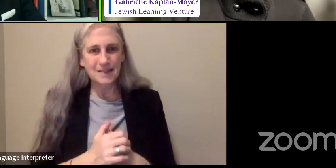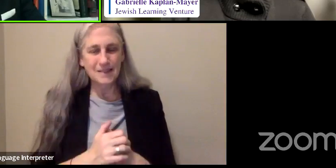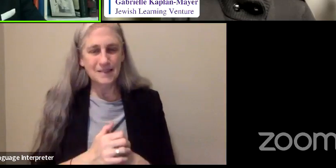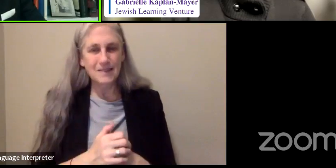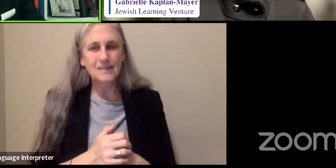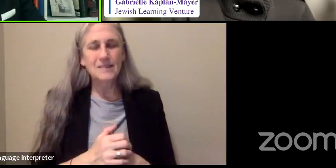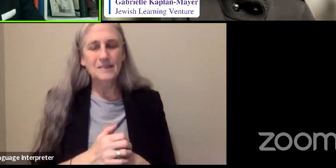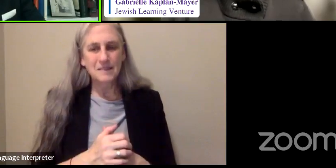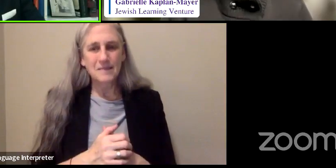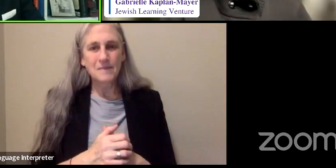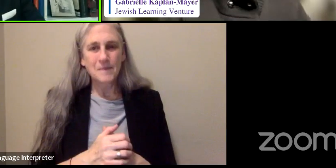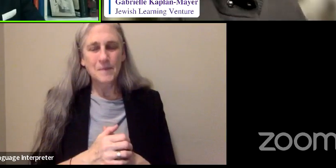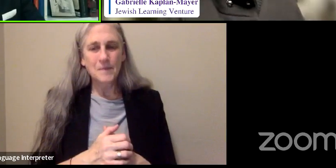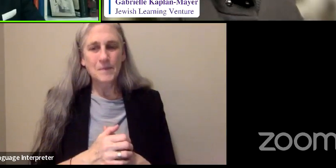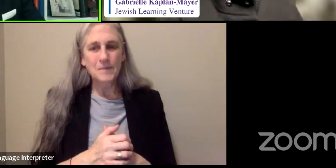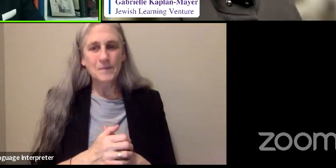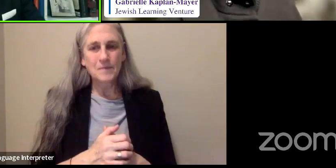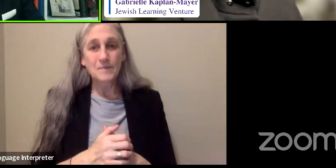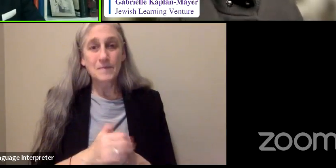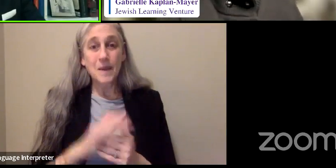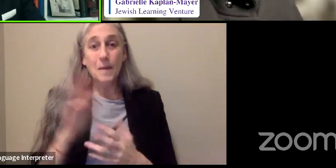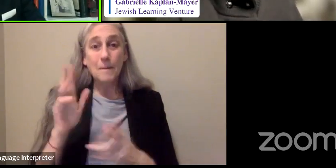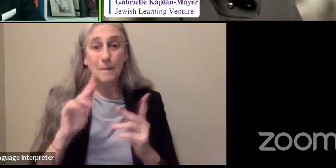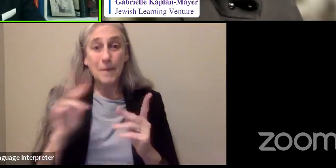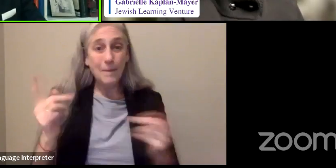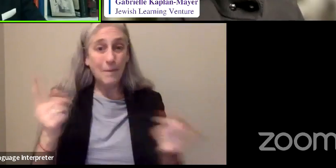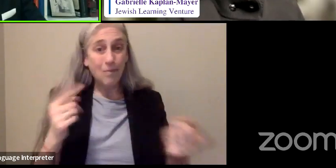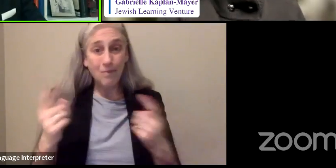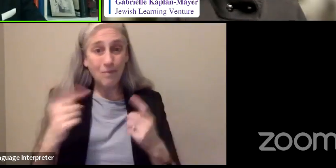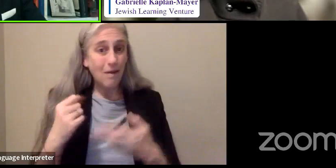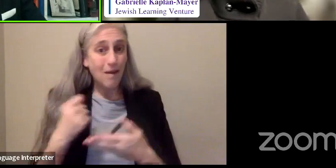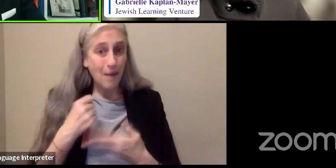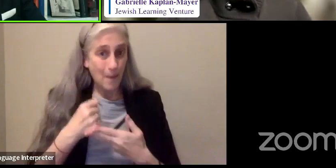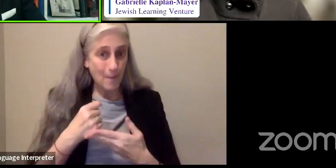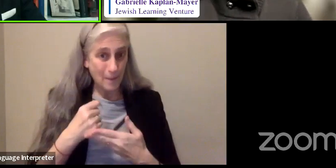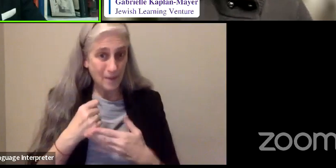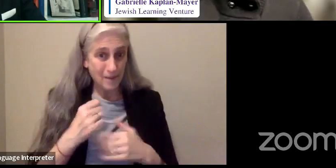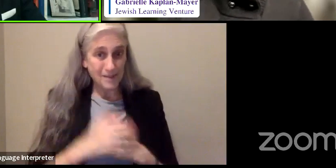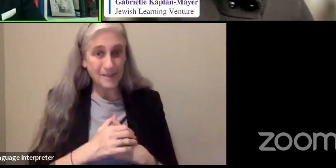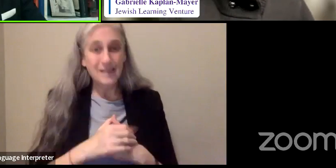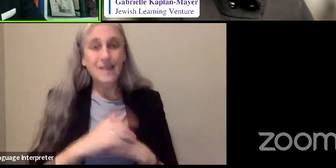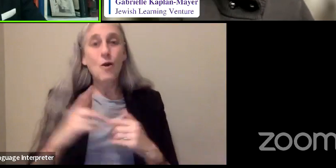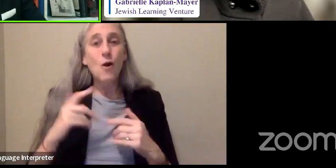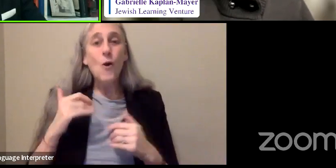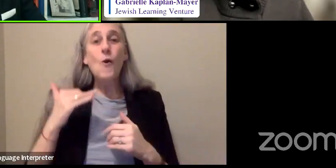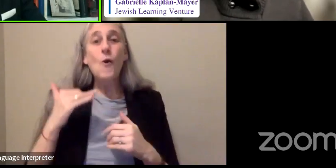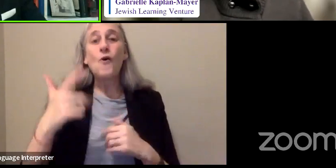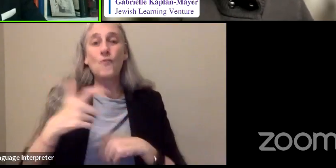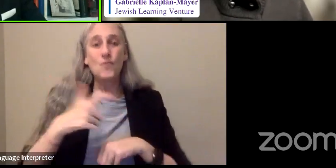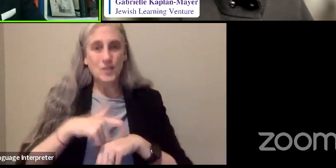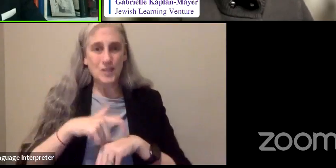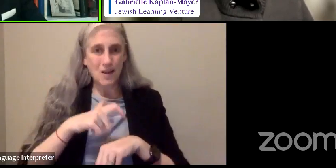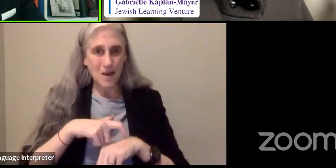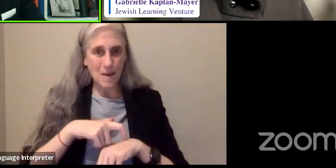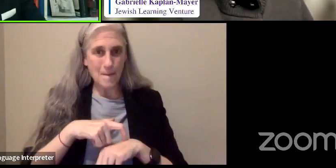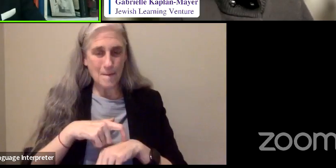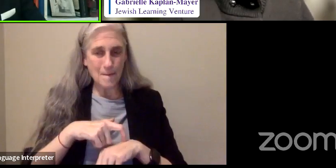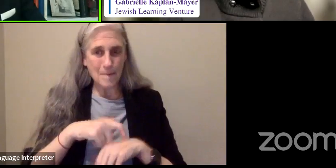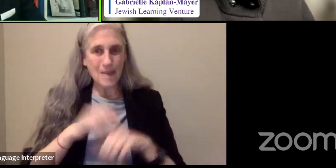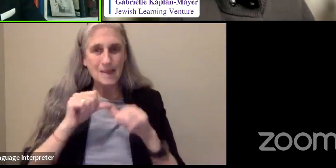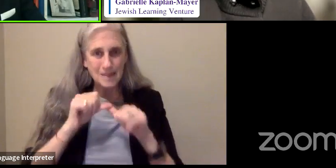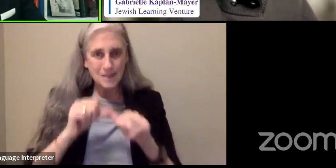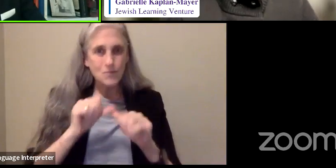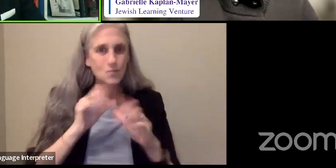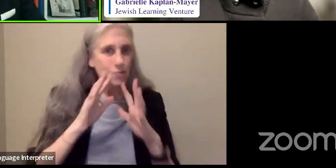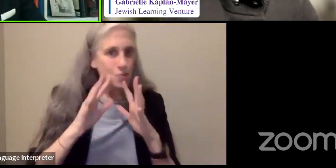So these people helped me. And over time, by continuing to talk to